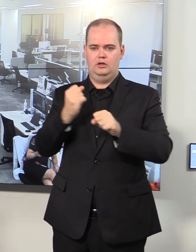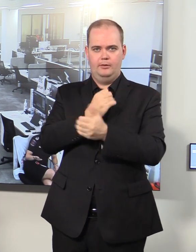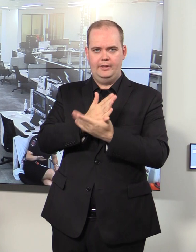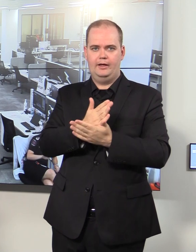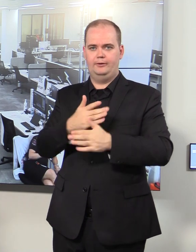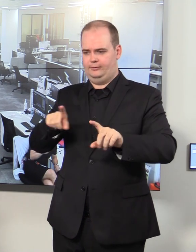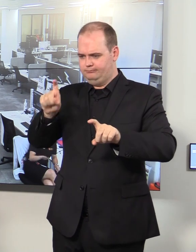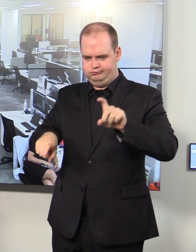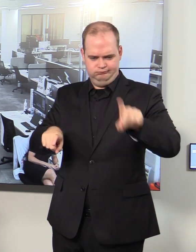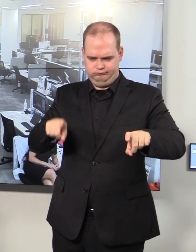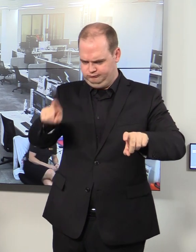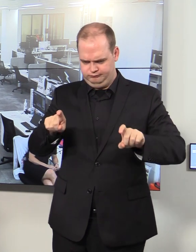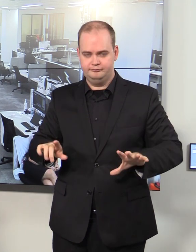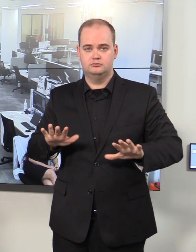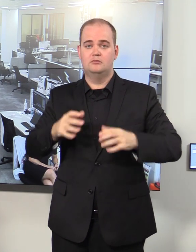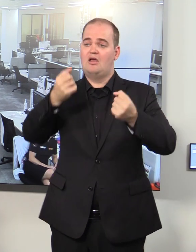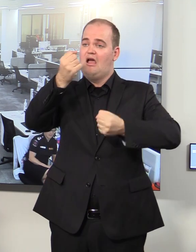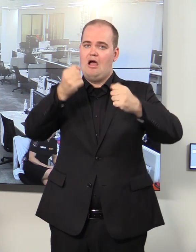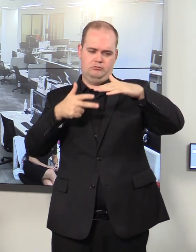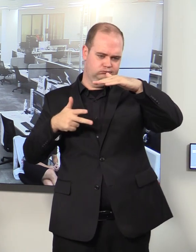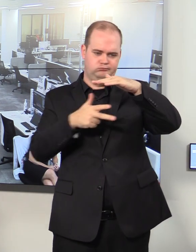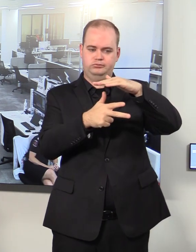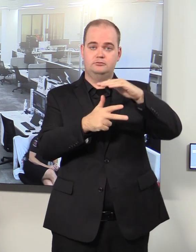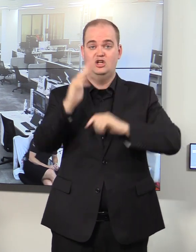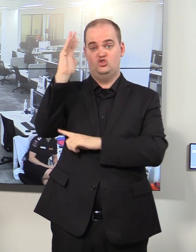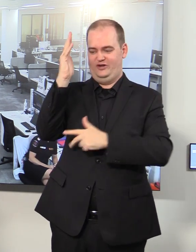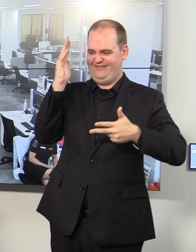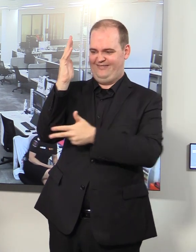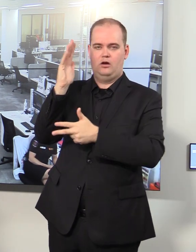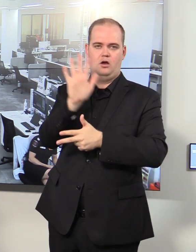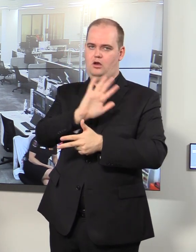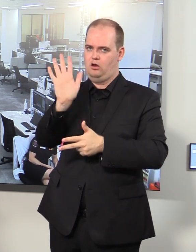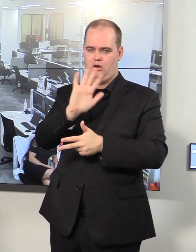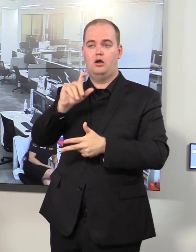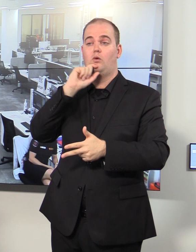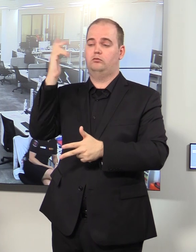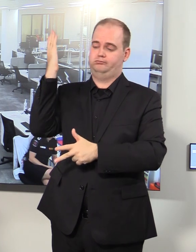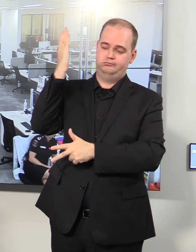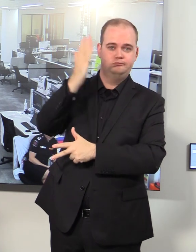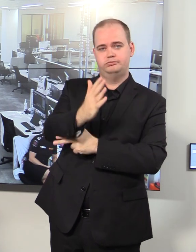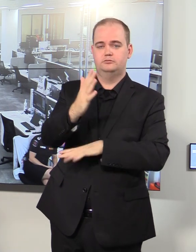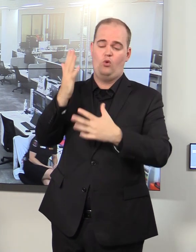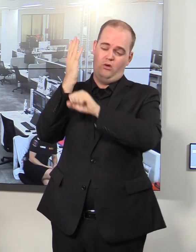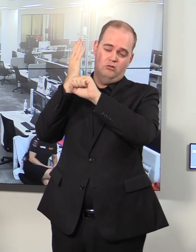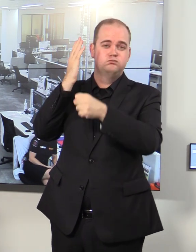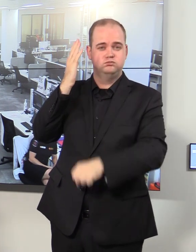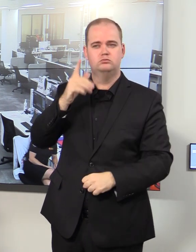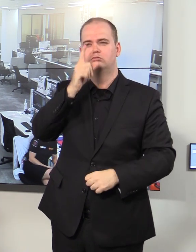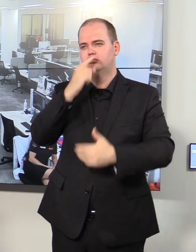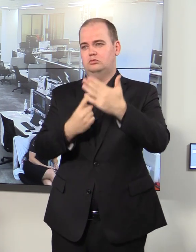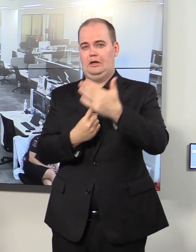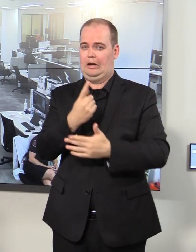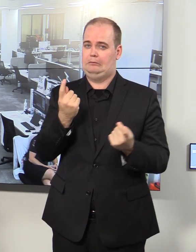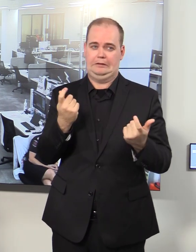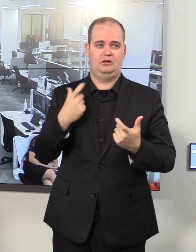vehicles under cover. Don't park under a tree. They will fall, limbs will fall in these sorts of